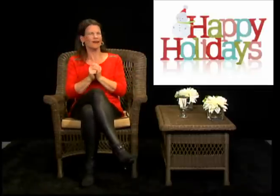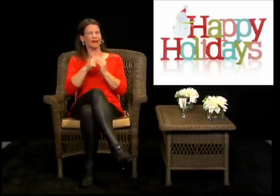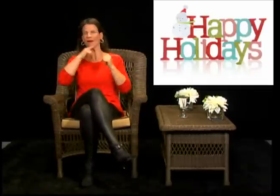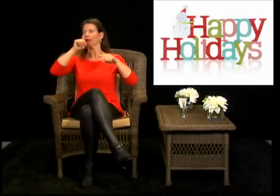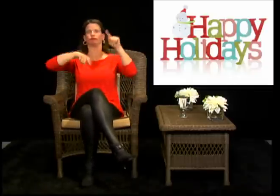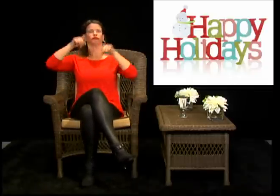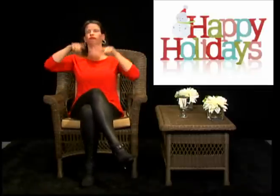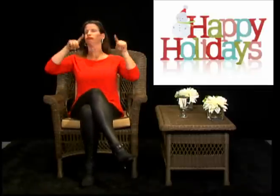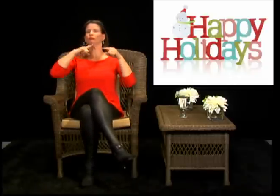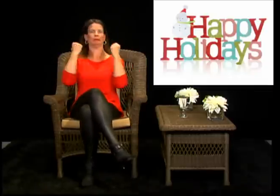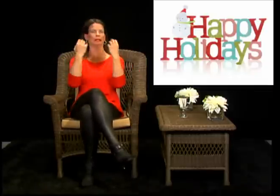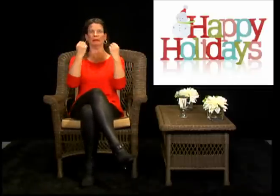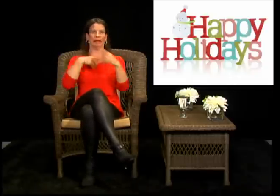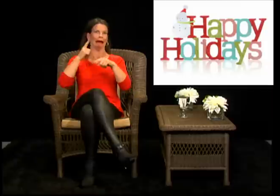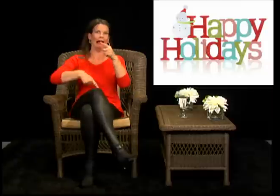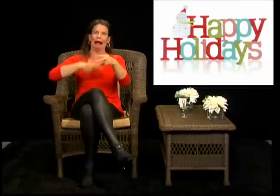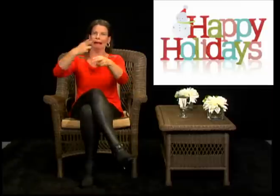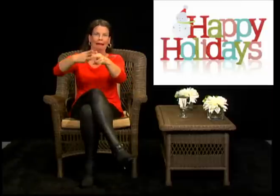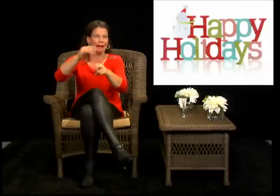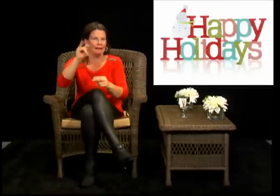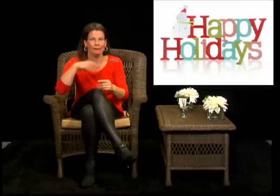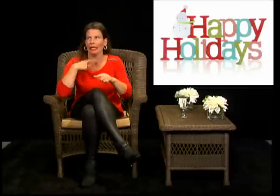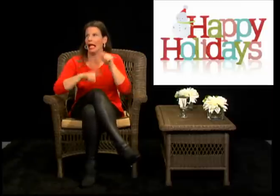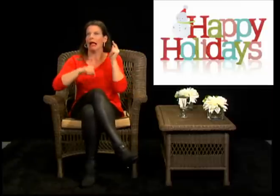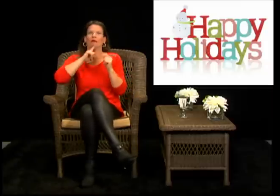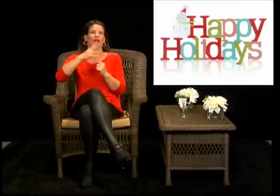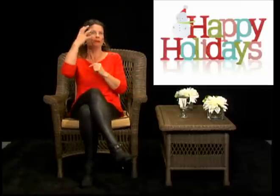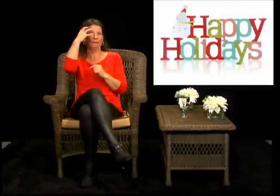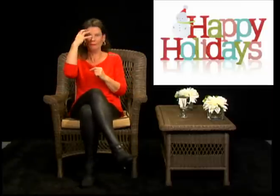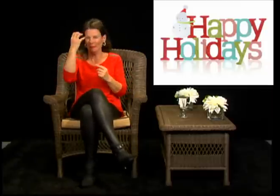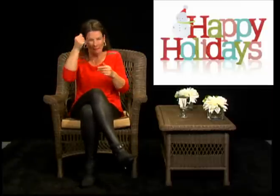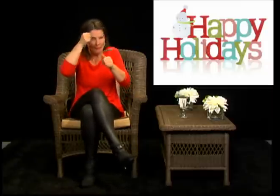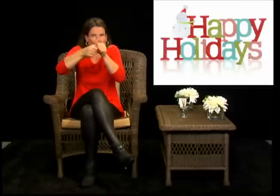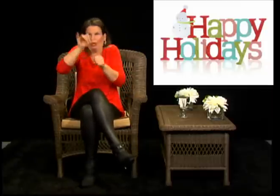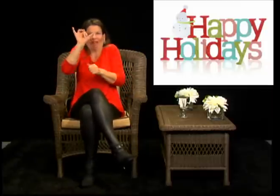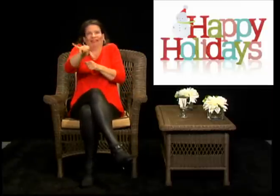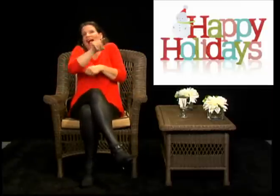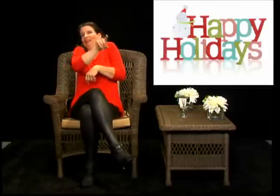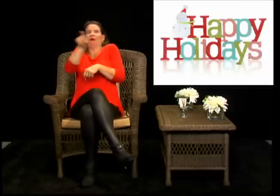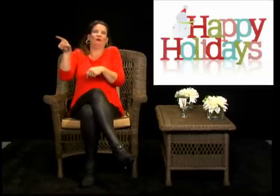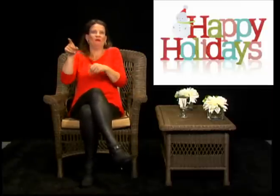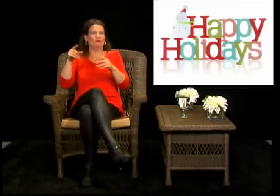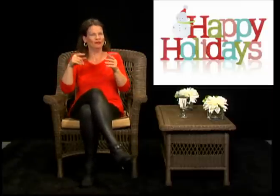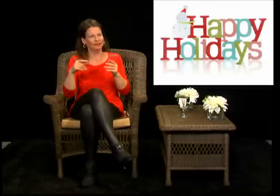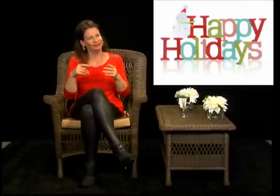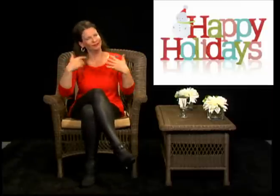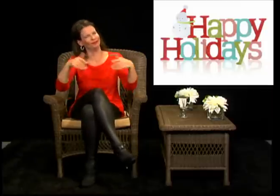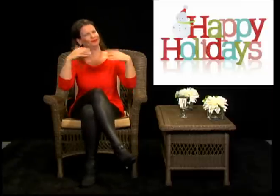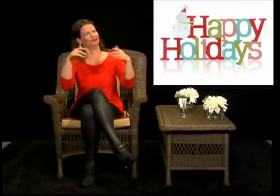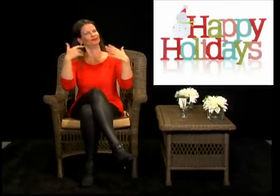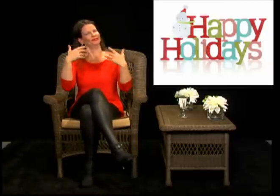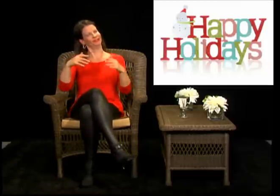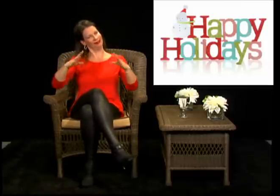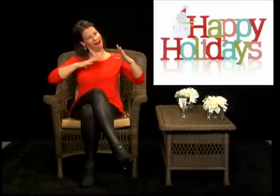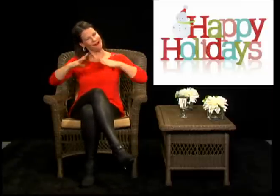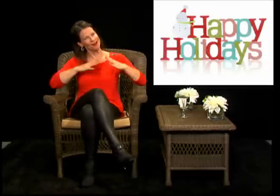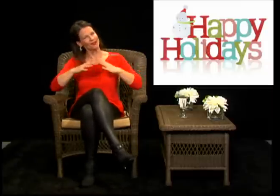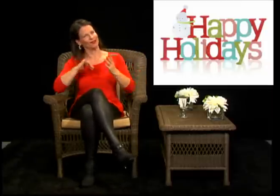and a variety of holidays that I don't even know exist and it's impossible to memorize all of them, but it's so great